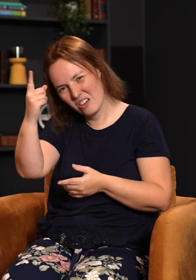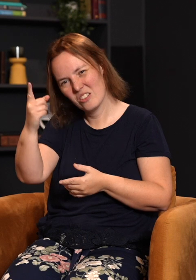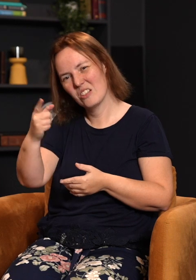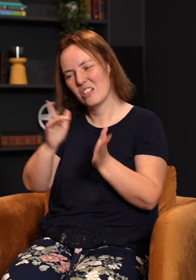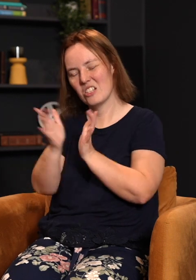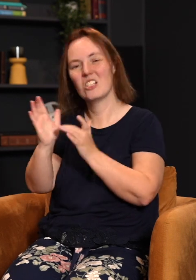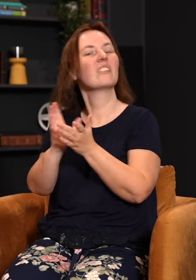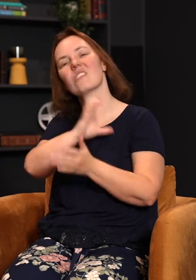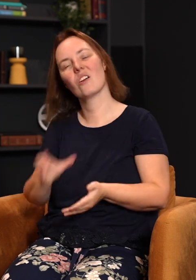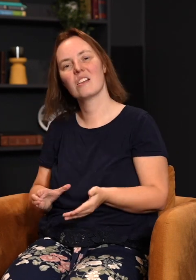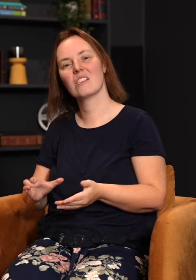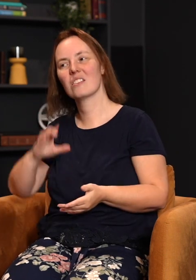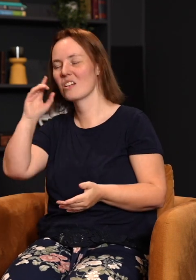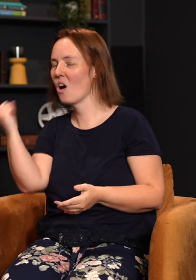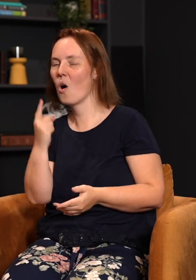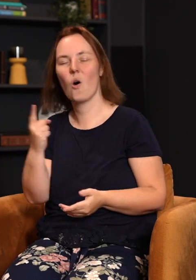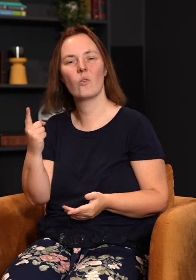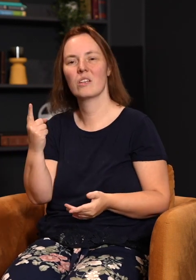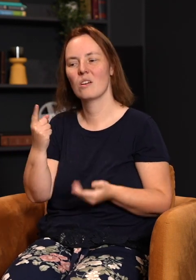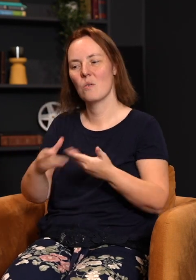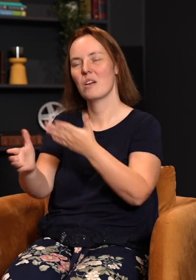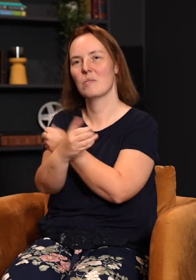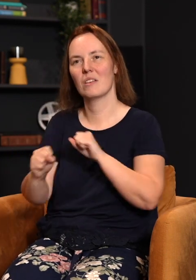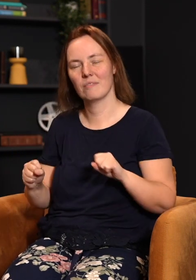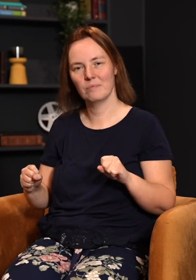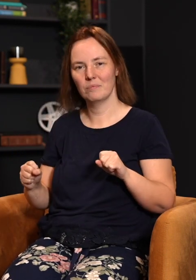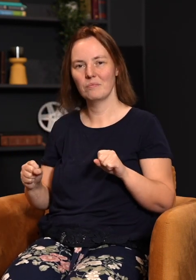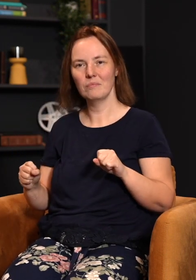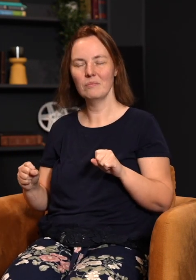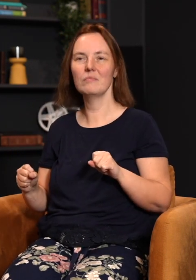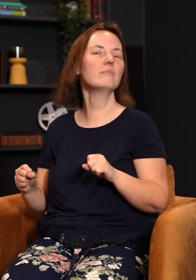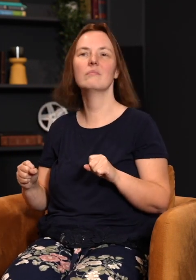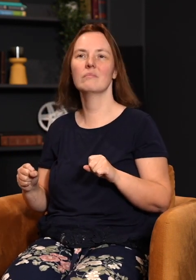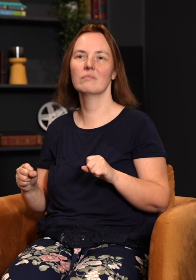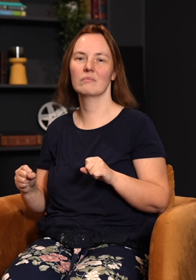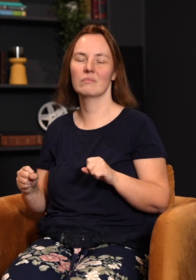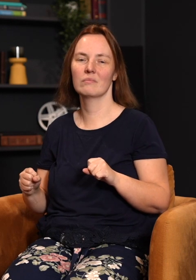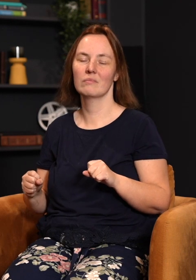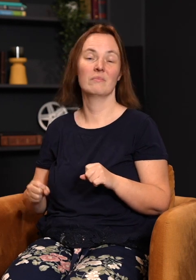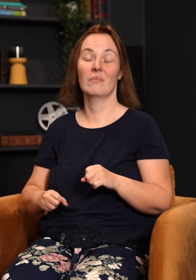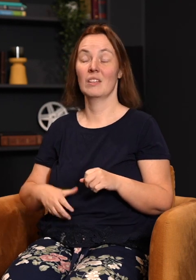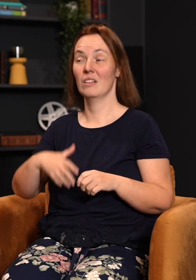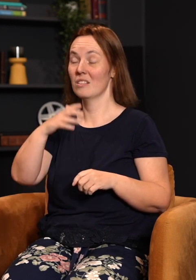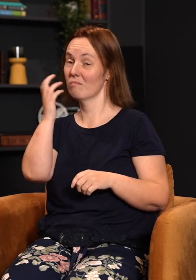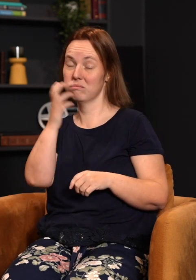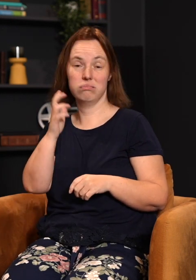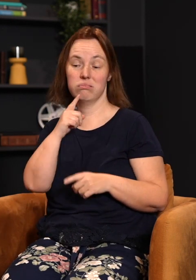other true religion in the world. Now, you say, pastor, that sounds like a pretty, you know, whatever, remarkable statement to make. But I'll tell you